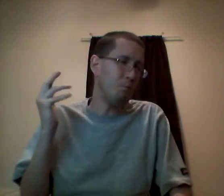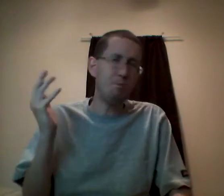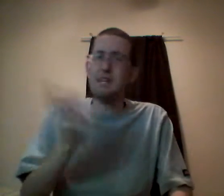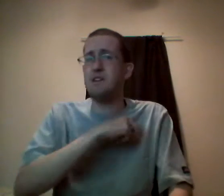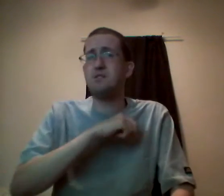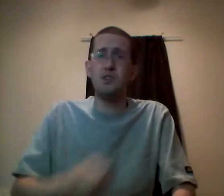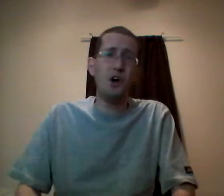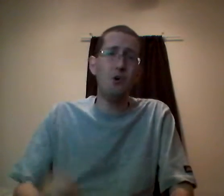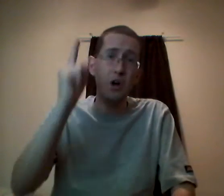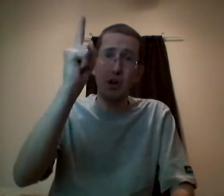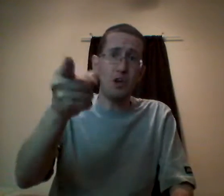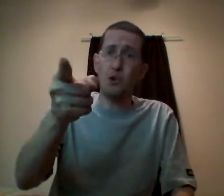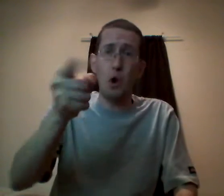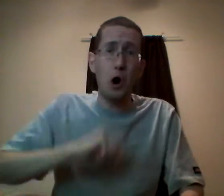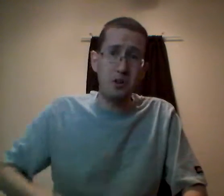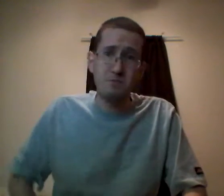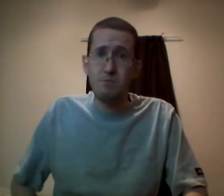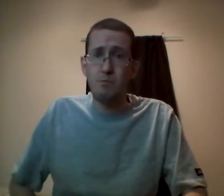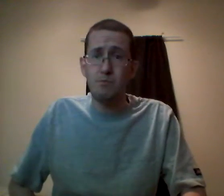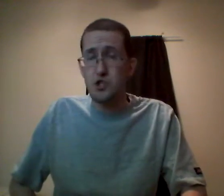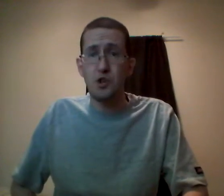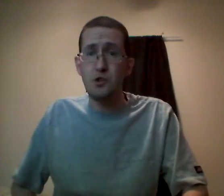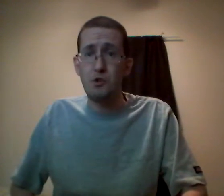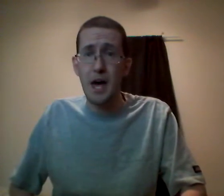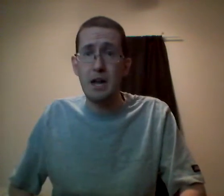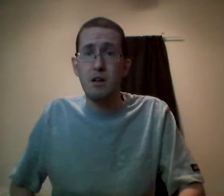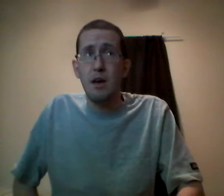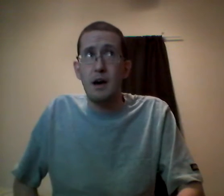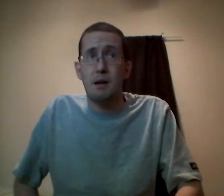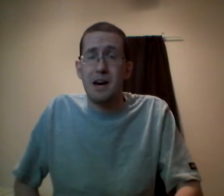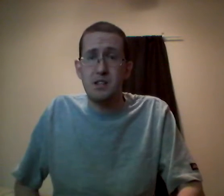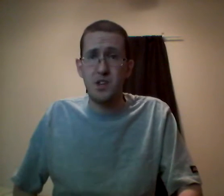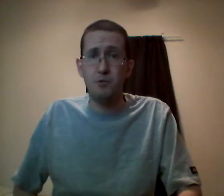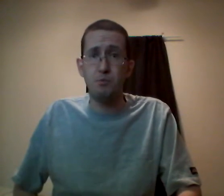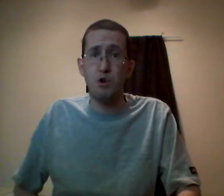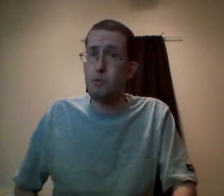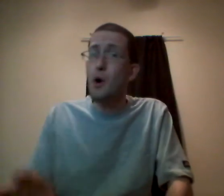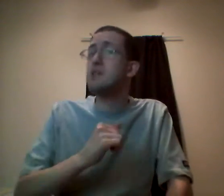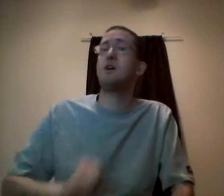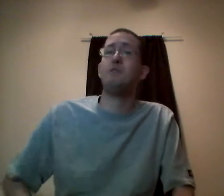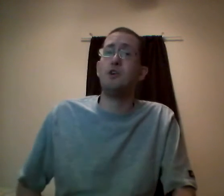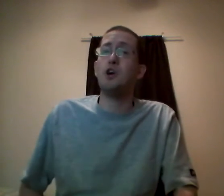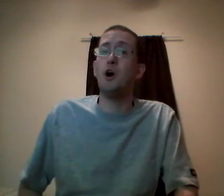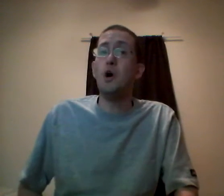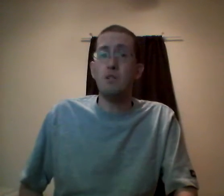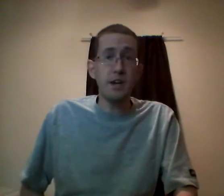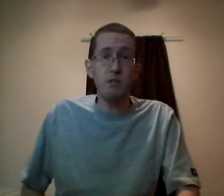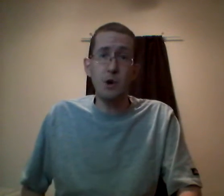But yeah, Nintendo, you're wrong. You shouldn't do that. And I'm not going to sign up for the program. Go ahead and claim my video. Legally, you